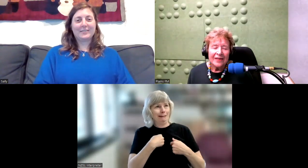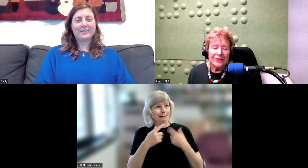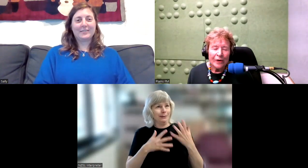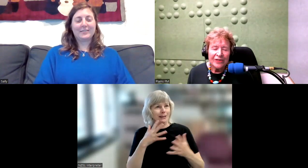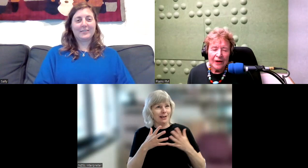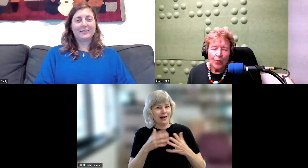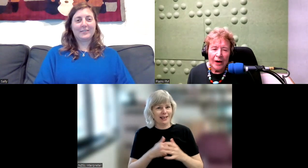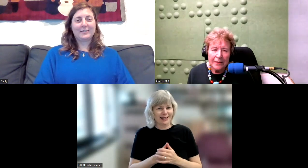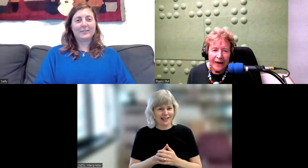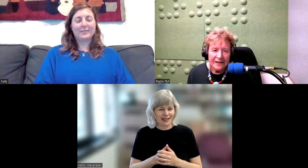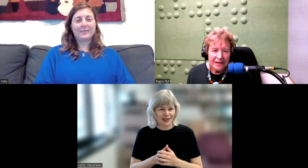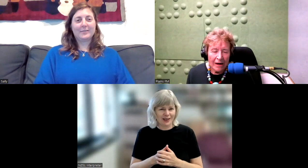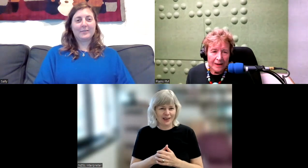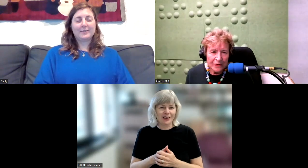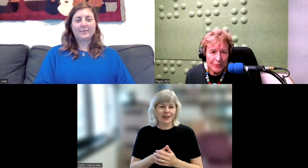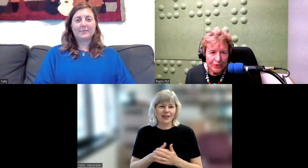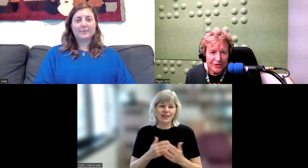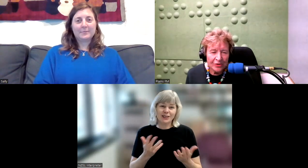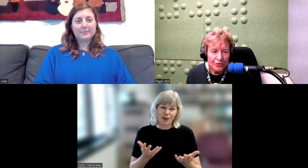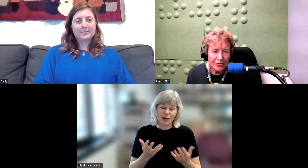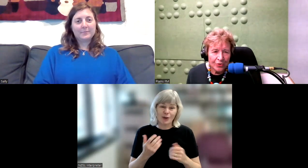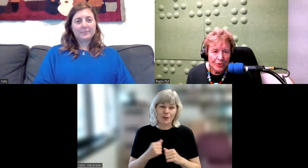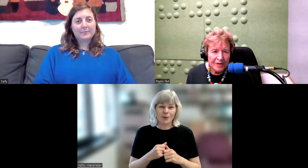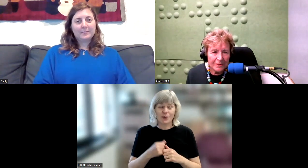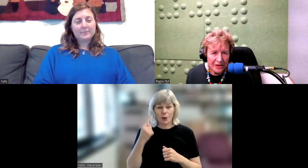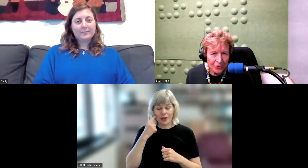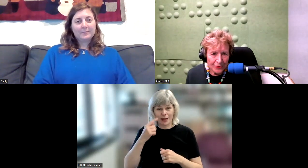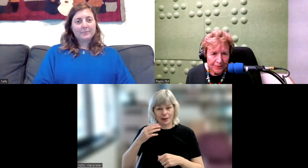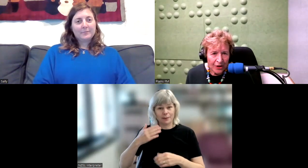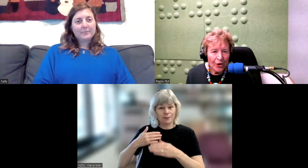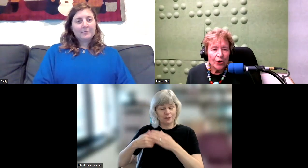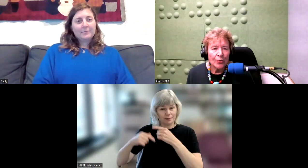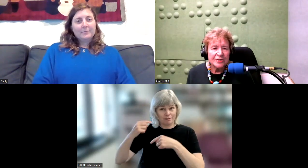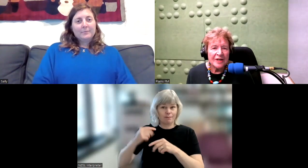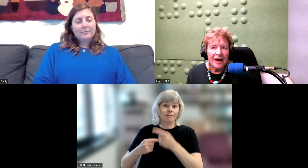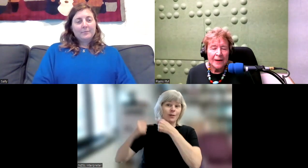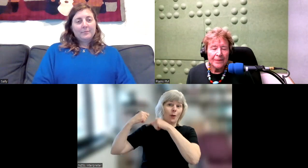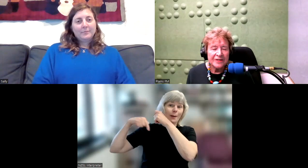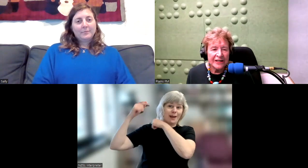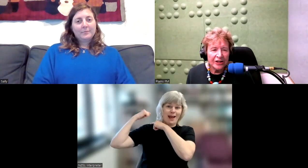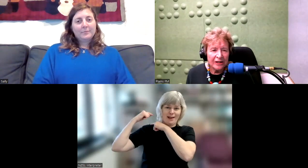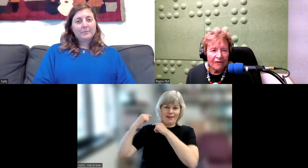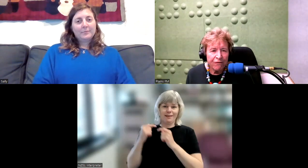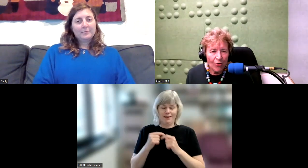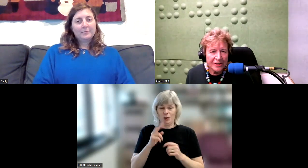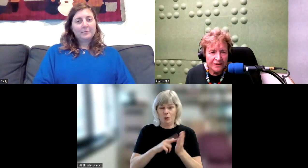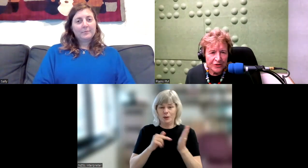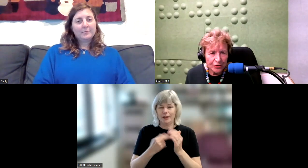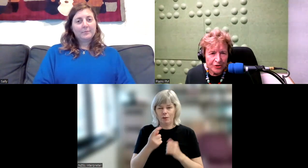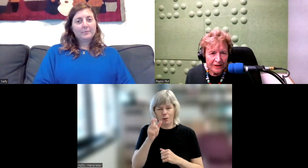So going back in time, there was a person called Dorcas Mitchell, who was teaching four deaf children